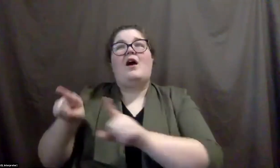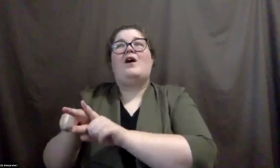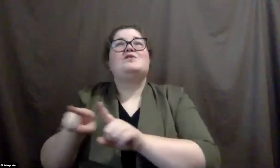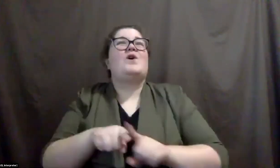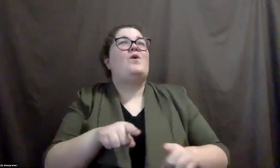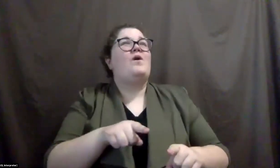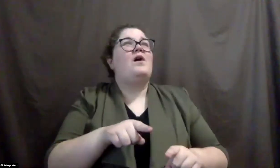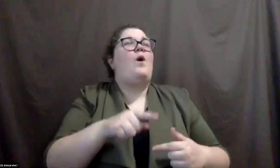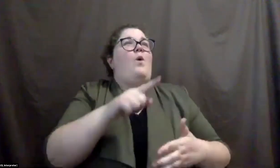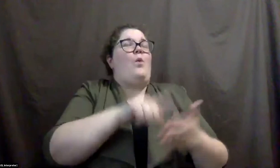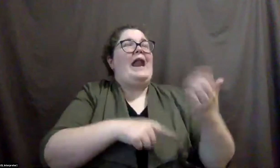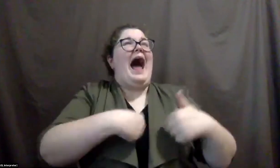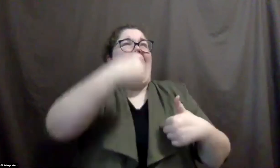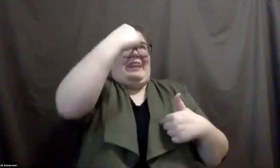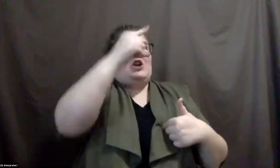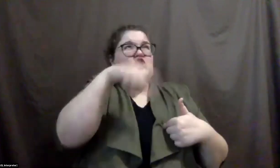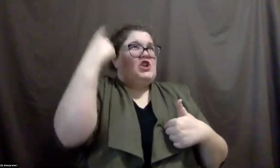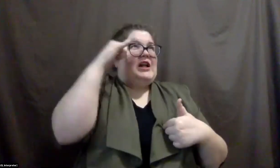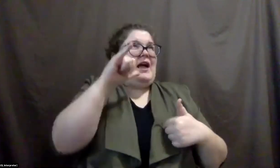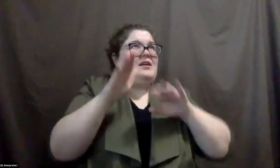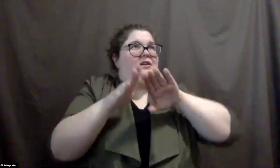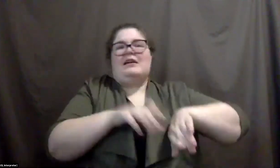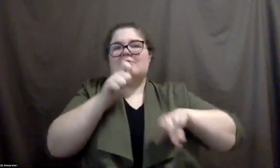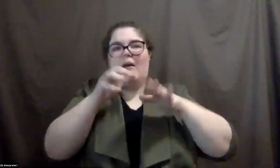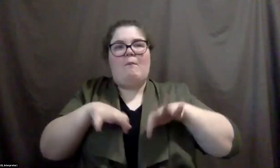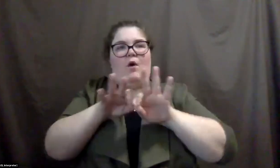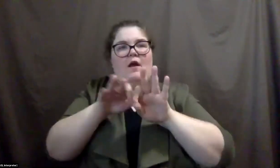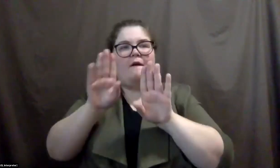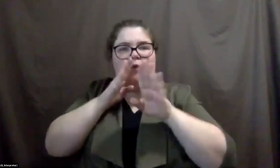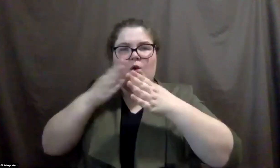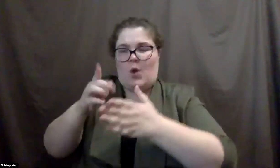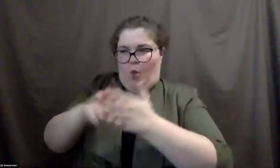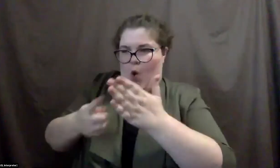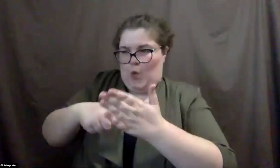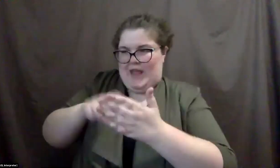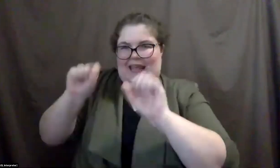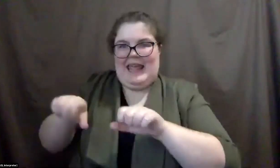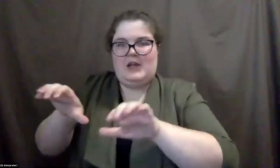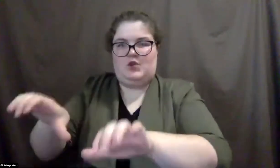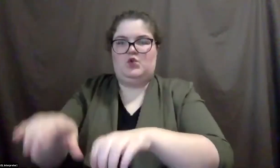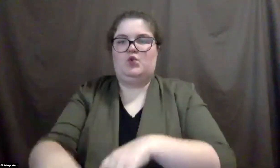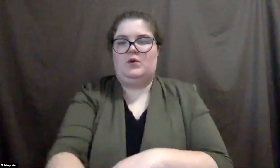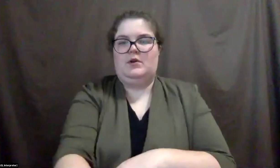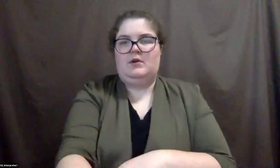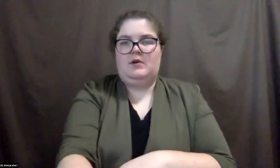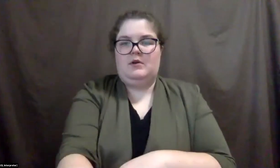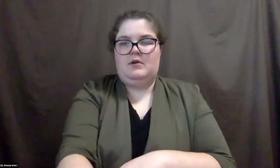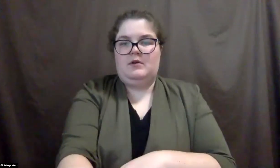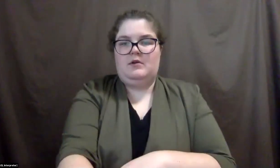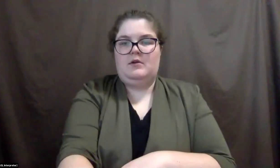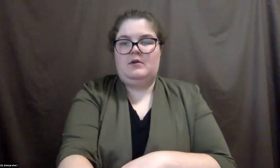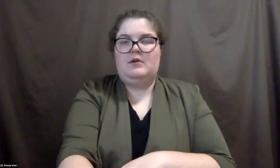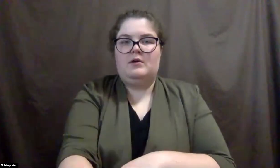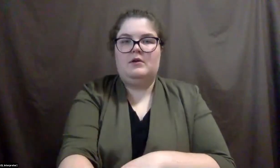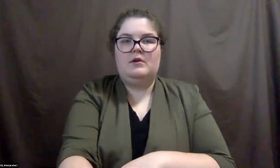um, and really breaking, um, breaking down each,